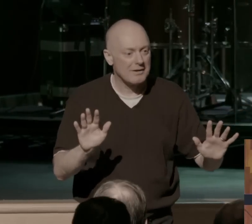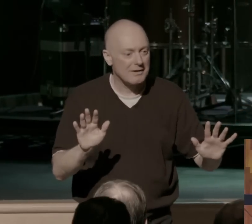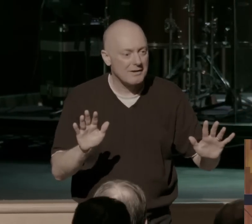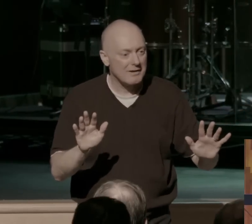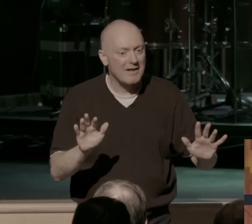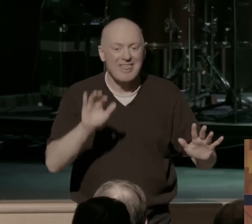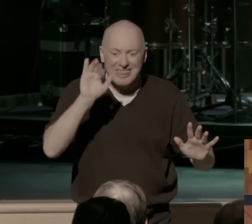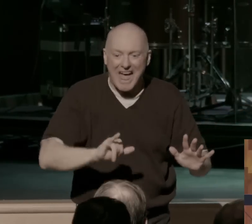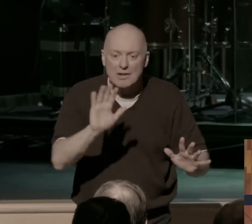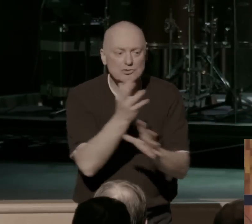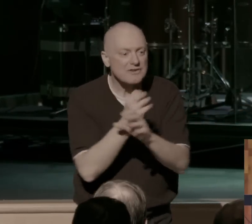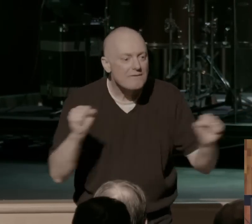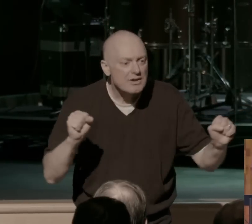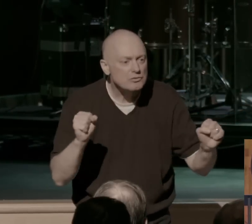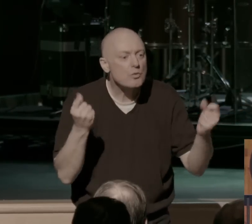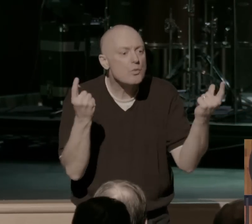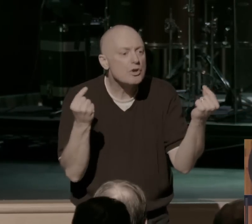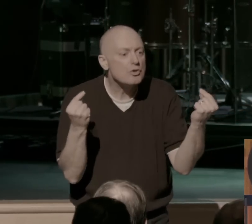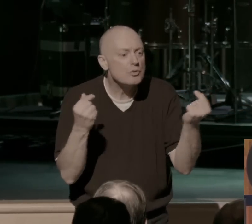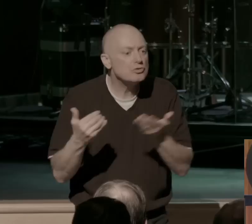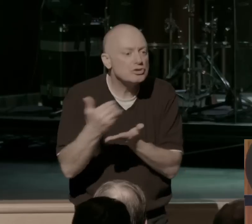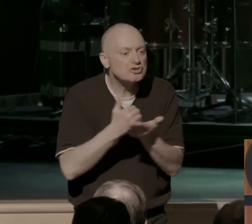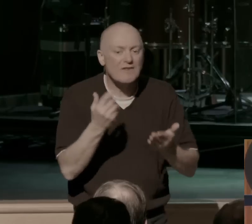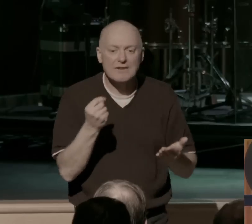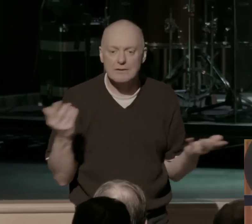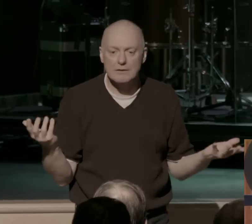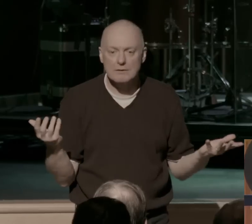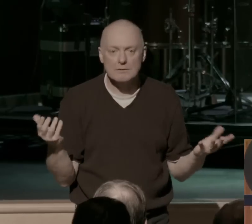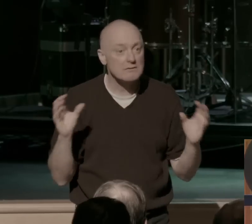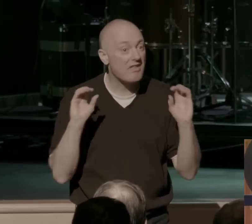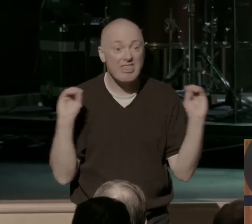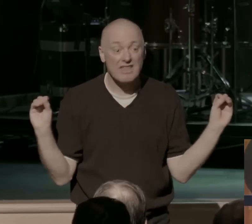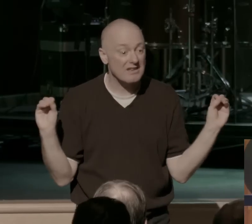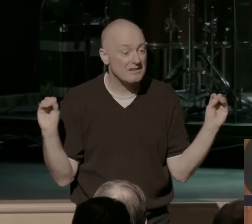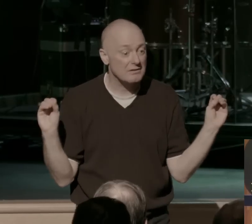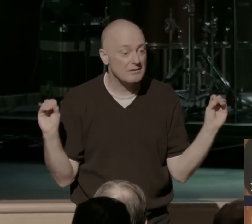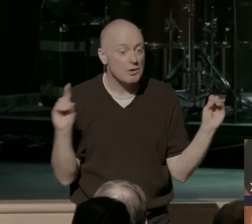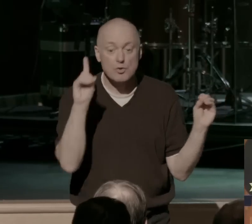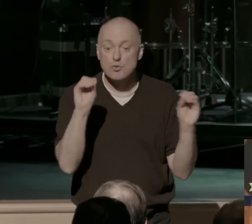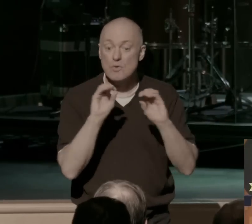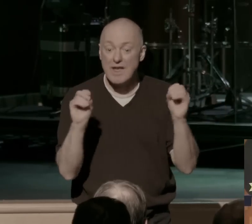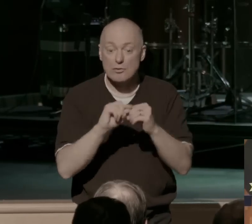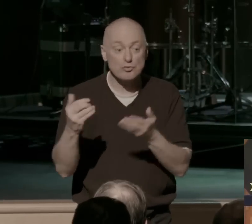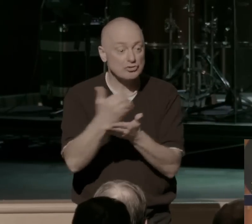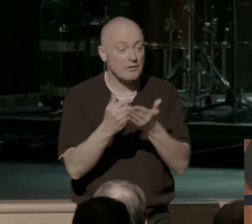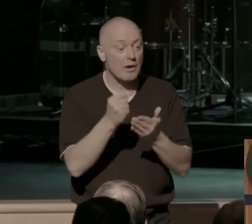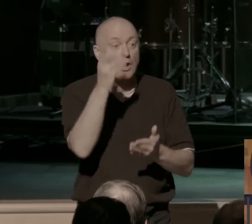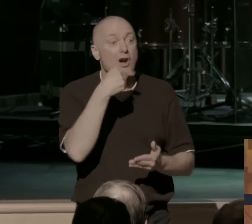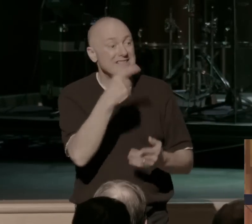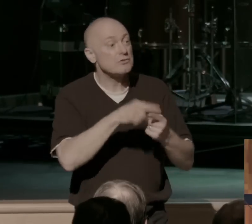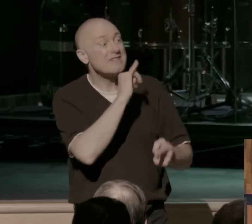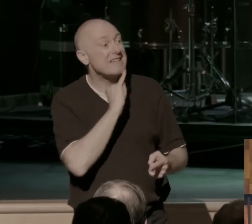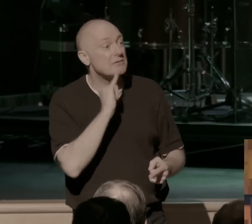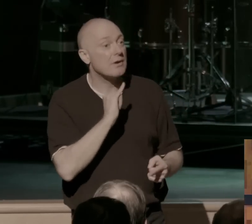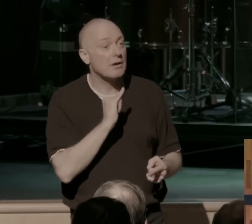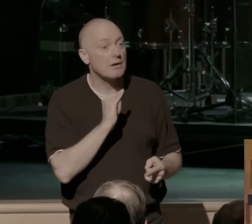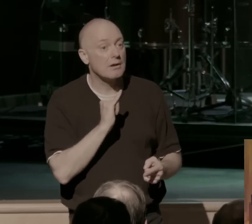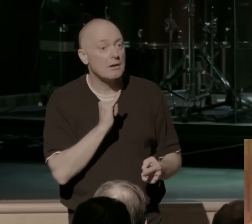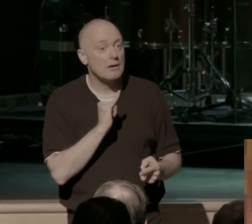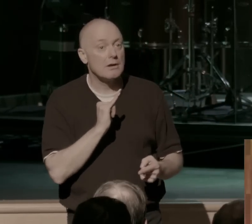do to deserve it? You do nothing. God, God said to the Israelites, he said, just stand back, just be silent and I'll show you